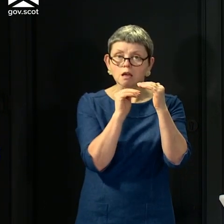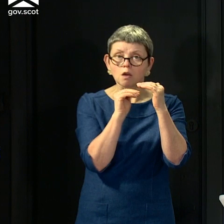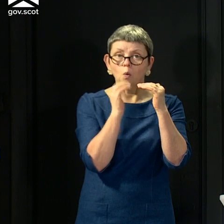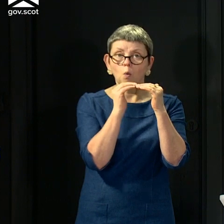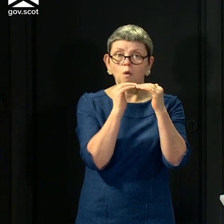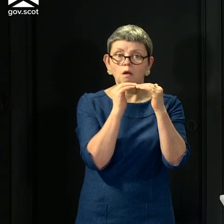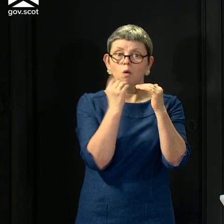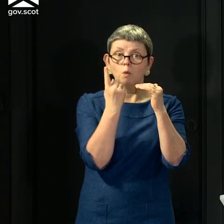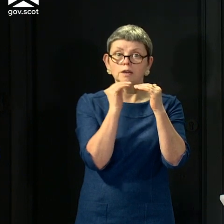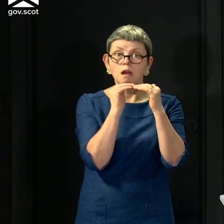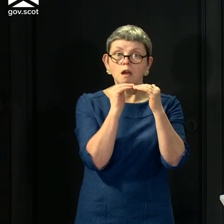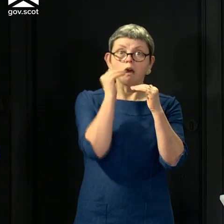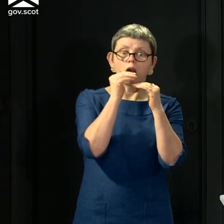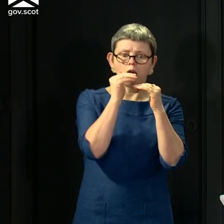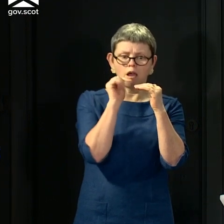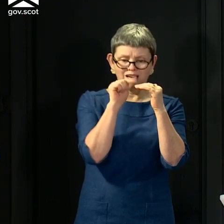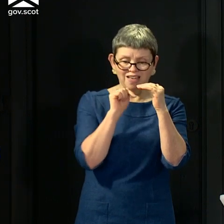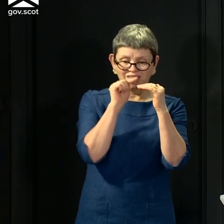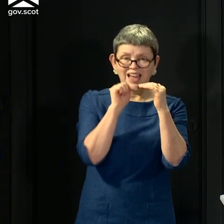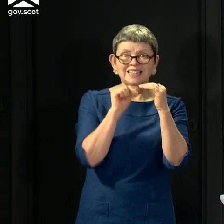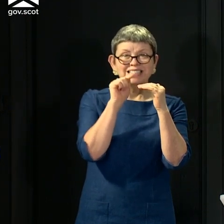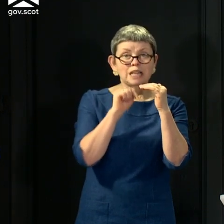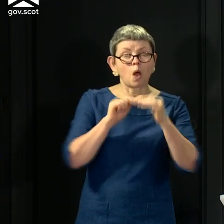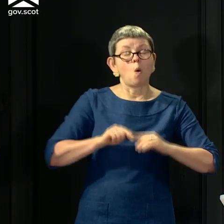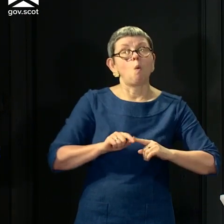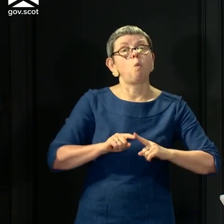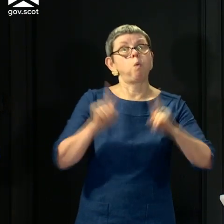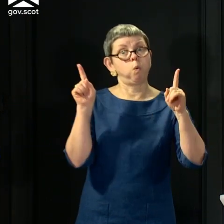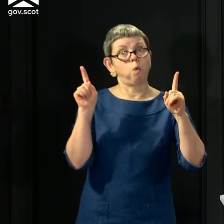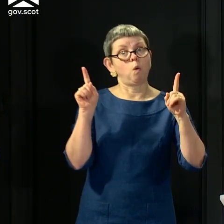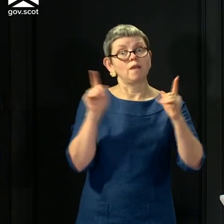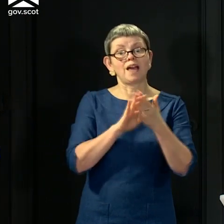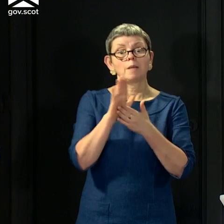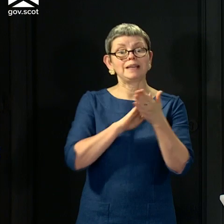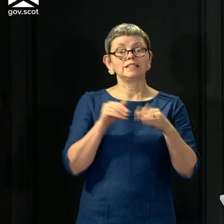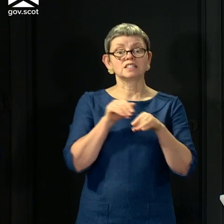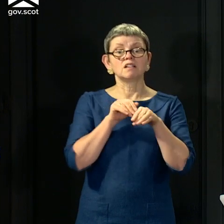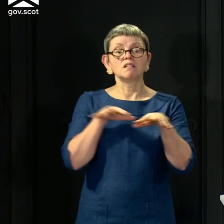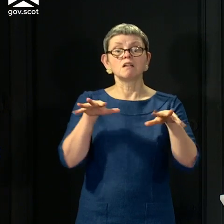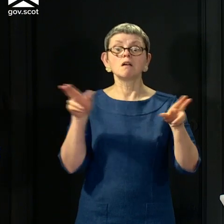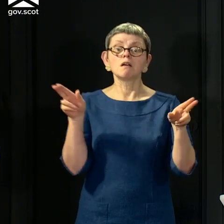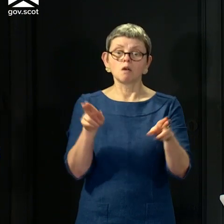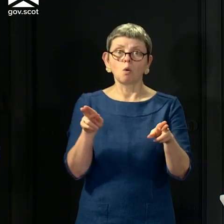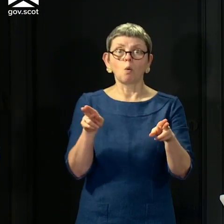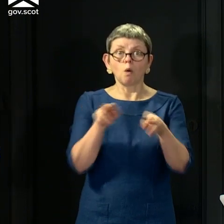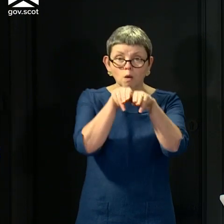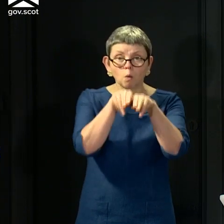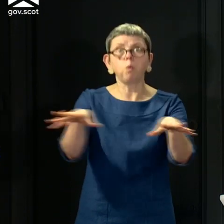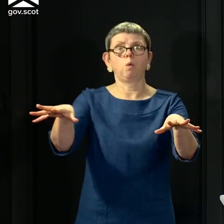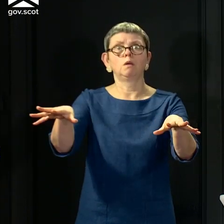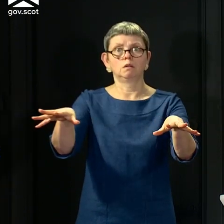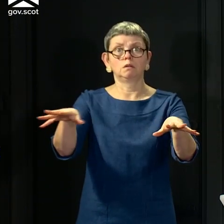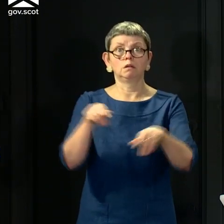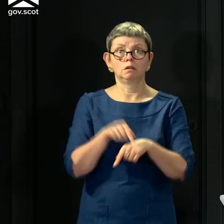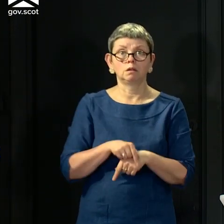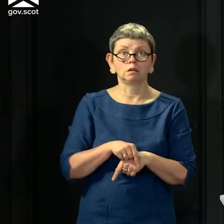difference between the virus in decline and the virus exponentially growing again. And that margin is so narrow. So I keep saying